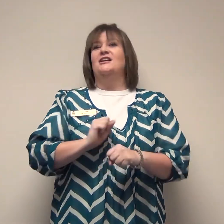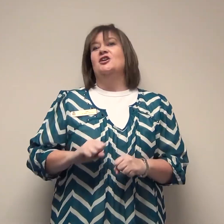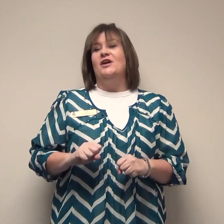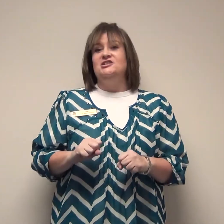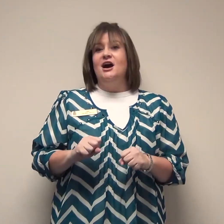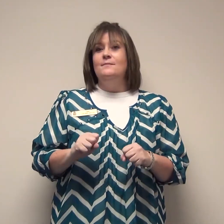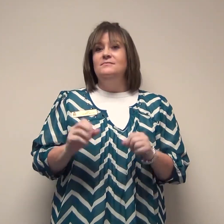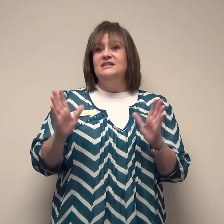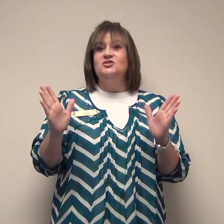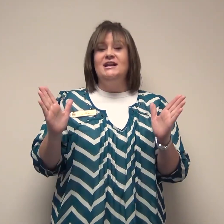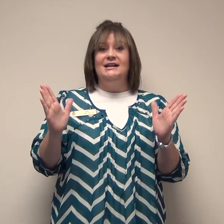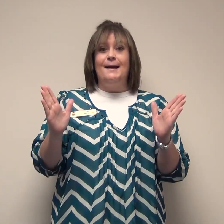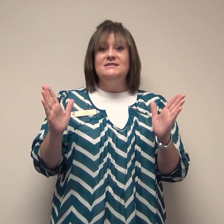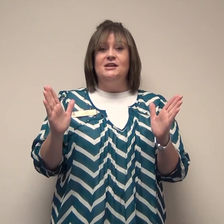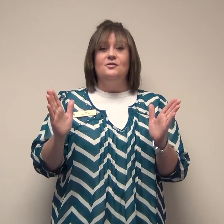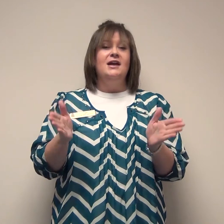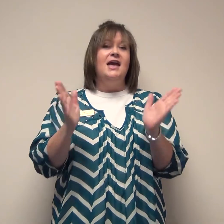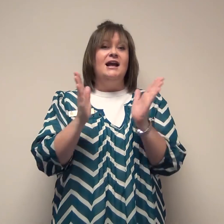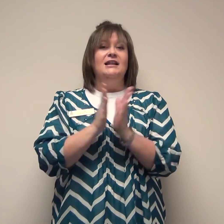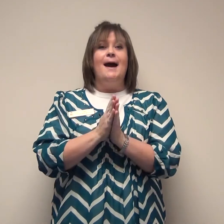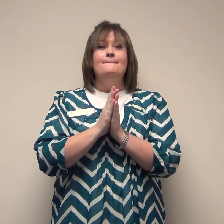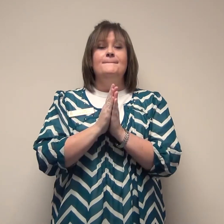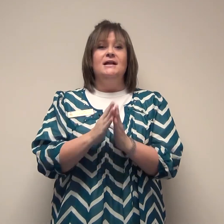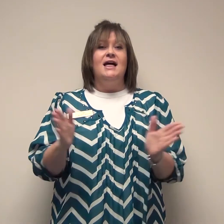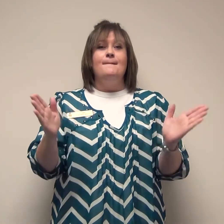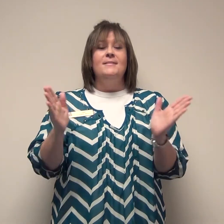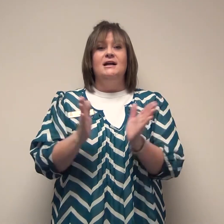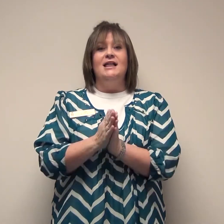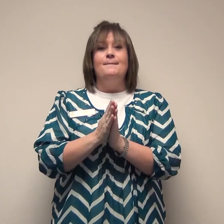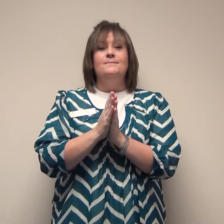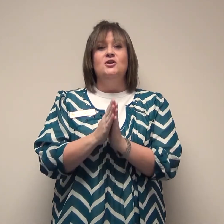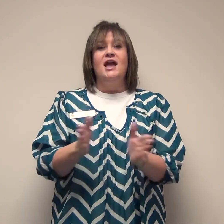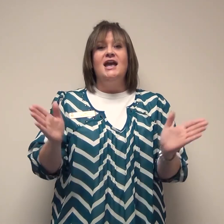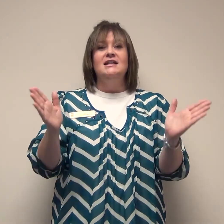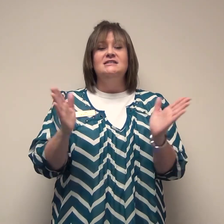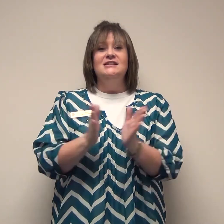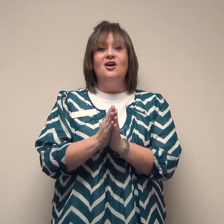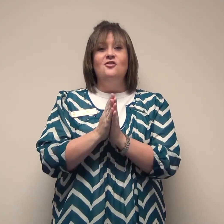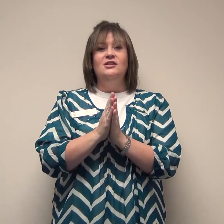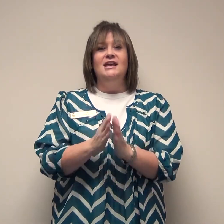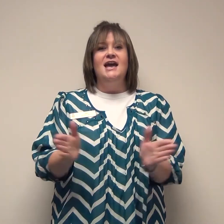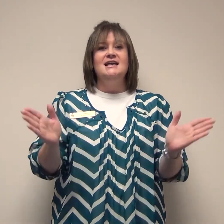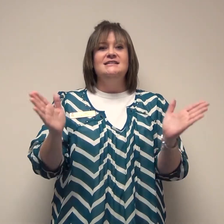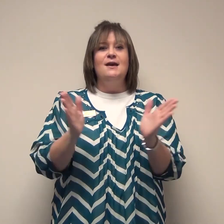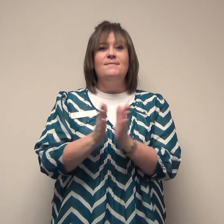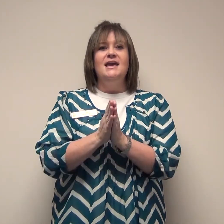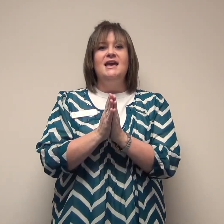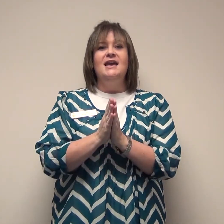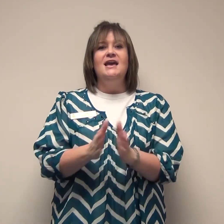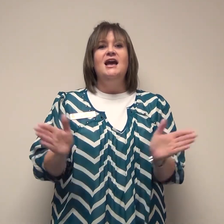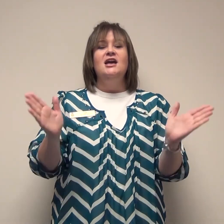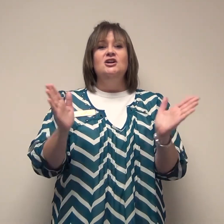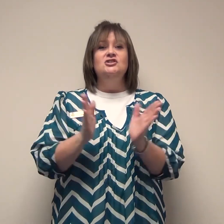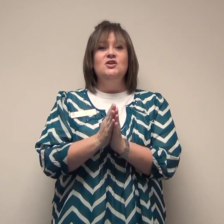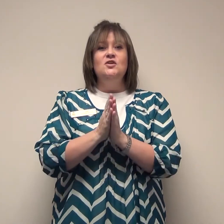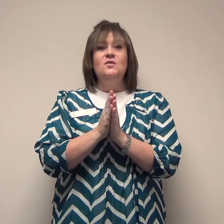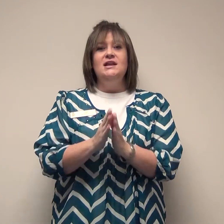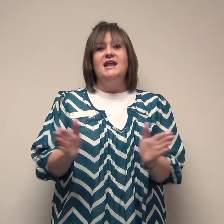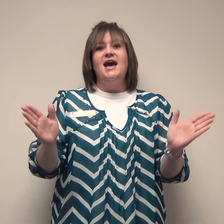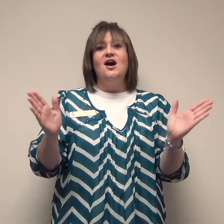Great job. Let's try to clap slow. Clap Clap Clap your hands slowly as can be. Do it now